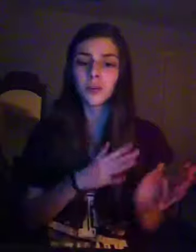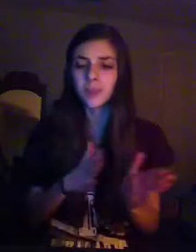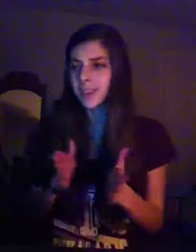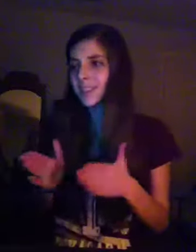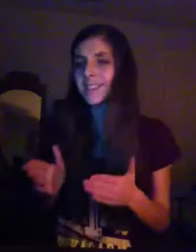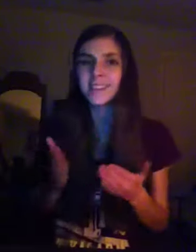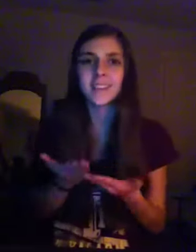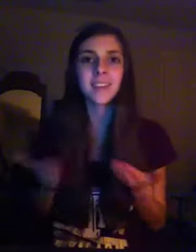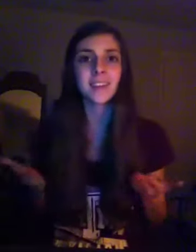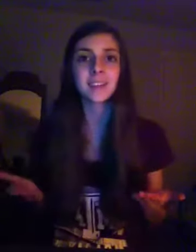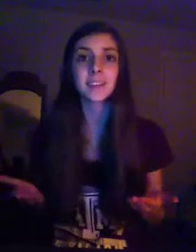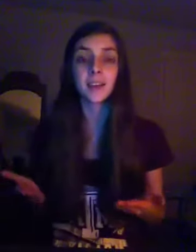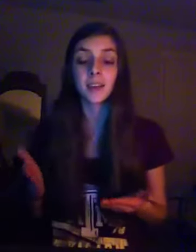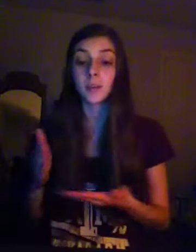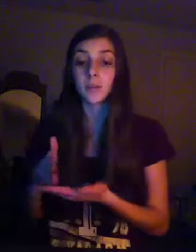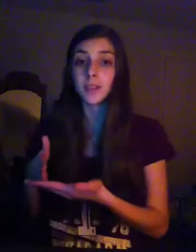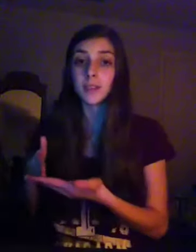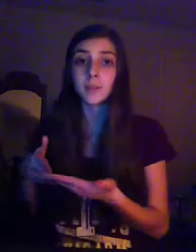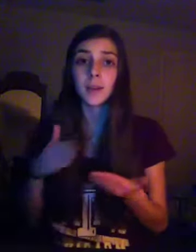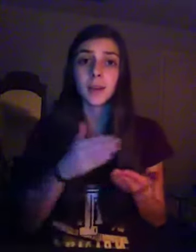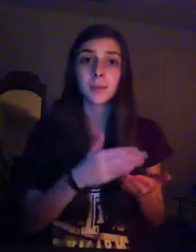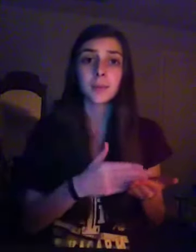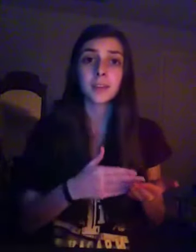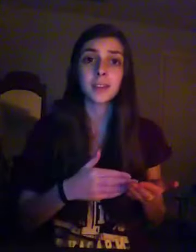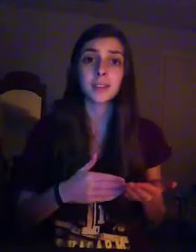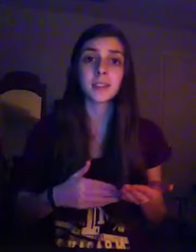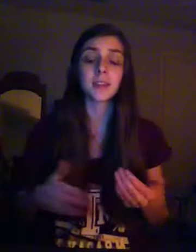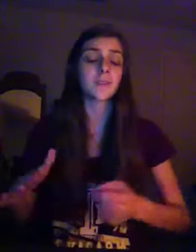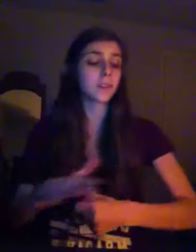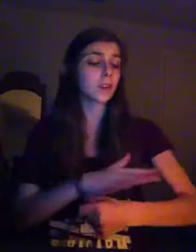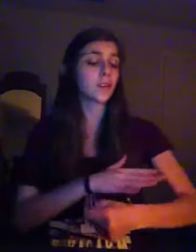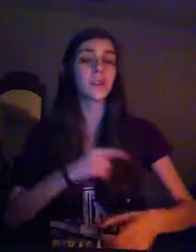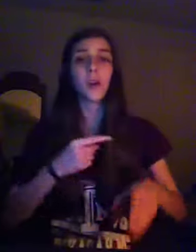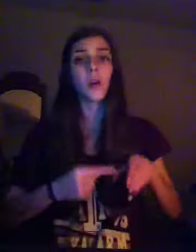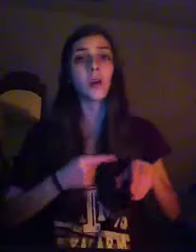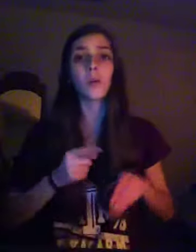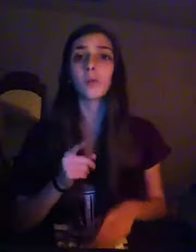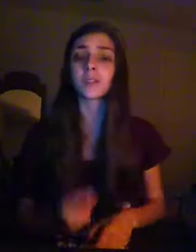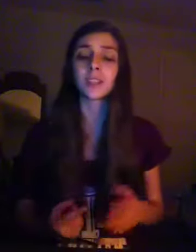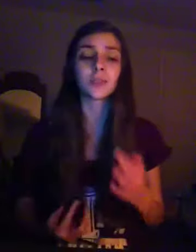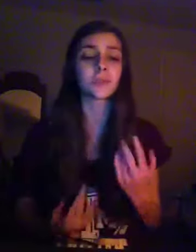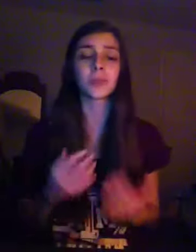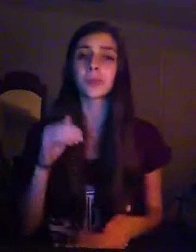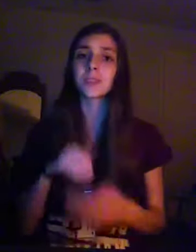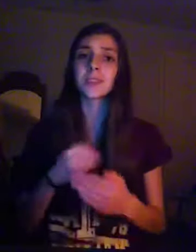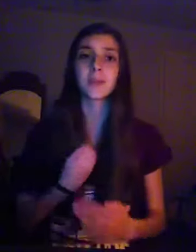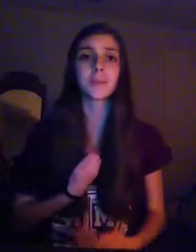abandoned things Piece by piece, he filled the holes that you burned in